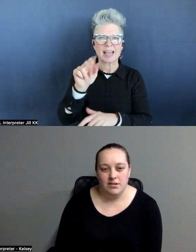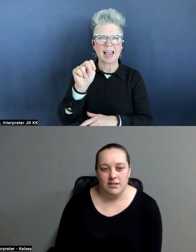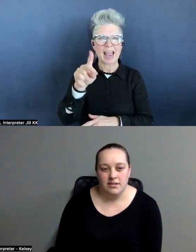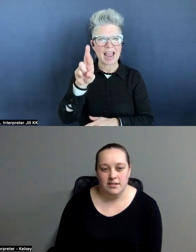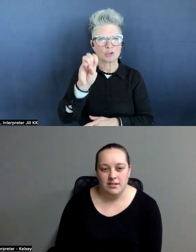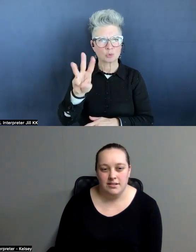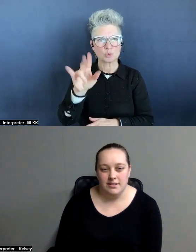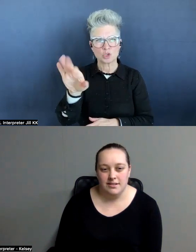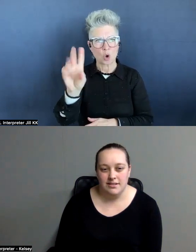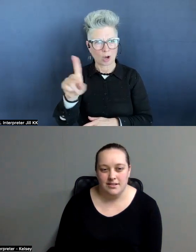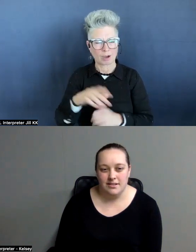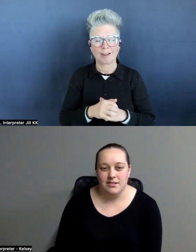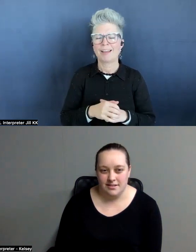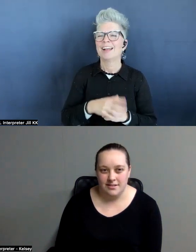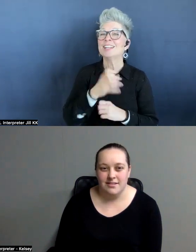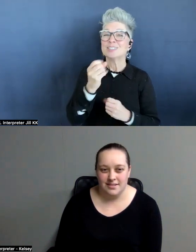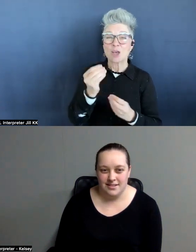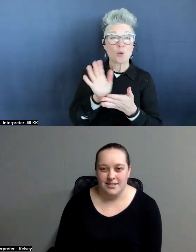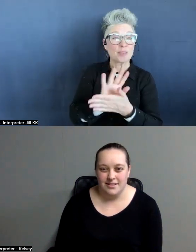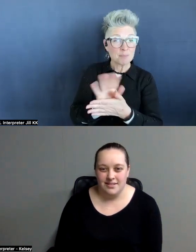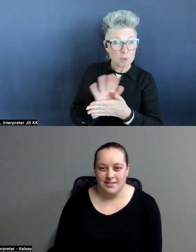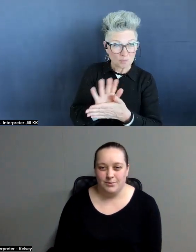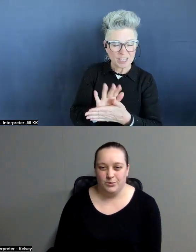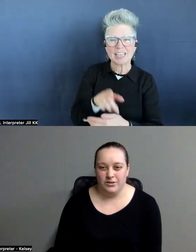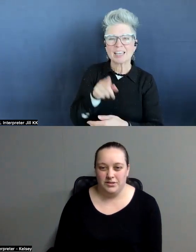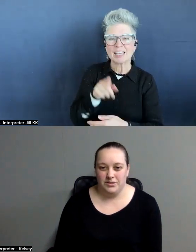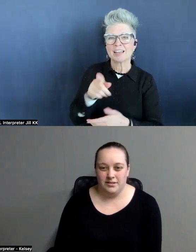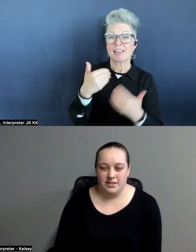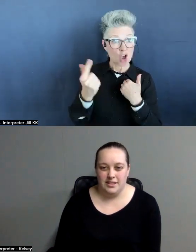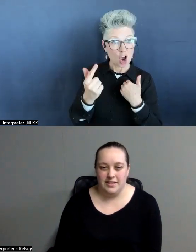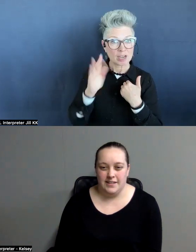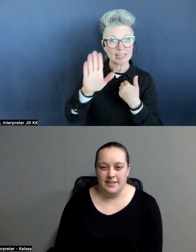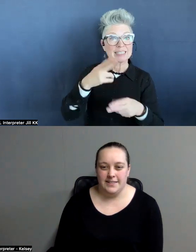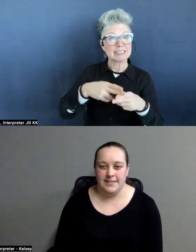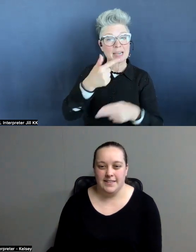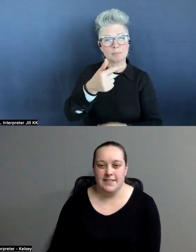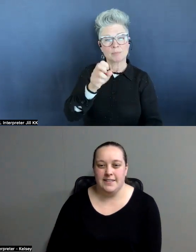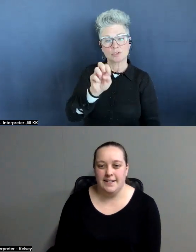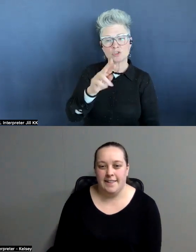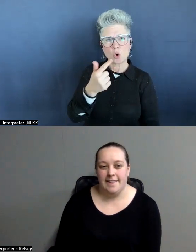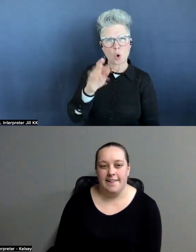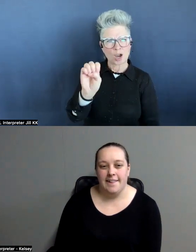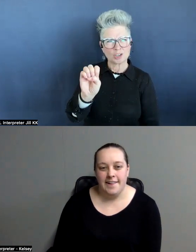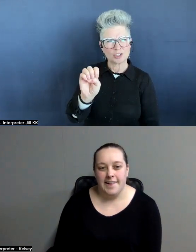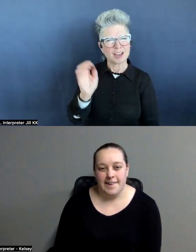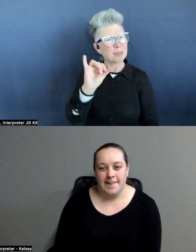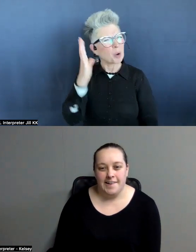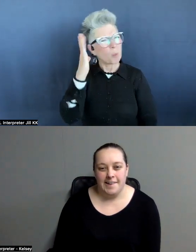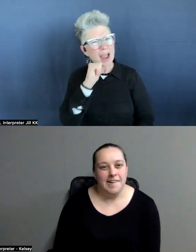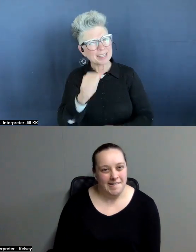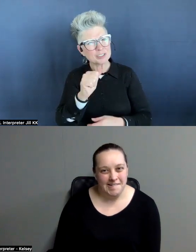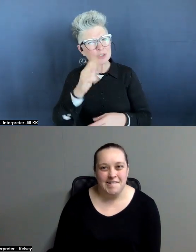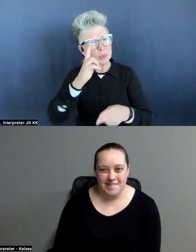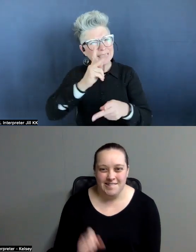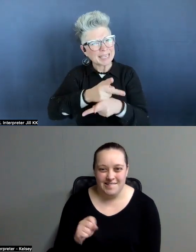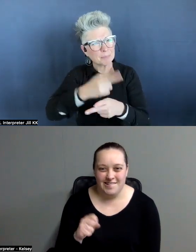And so in, in the movie, they have a dog and he's named George. I'm like, well, why didn't you at least keep the name Gray? And